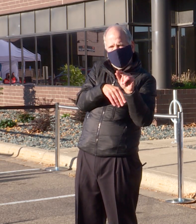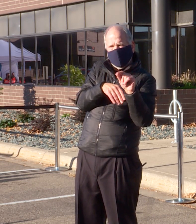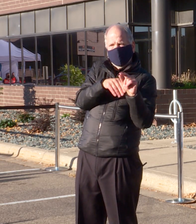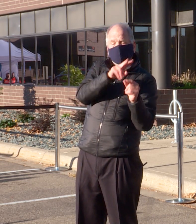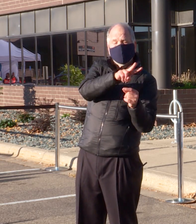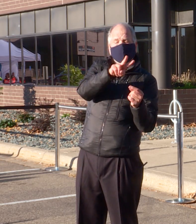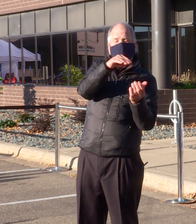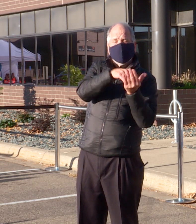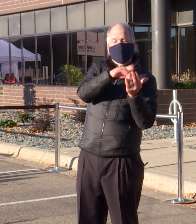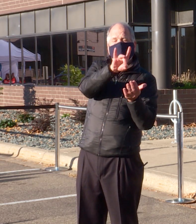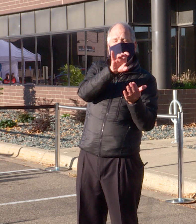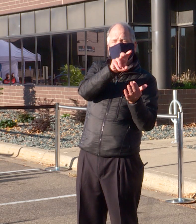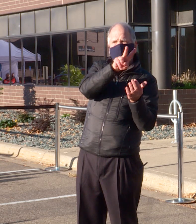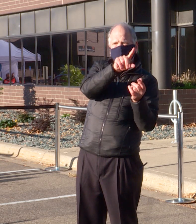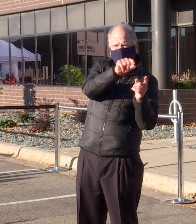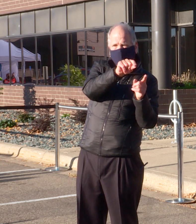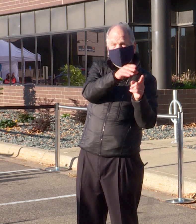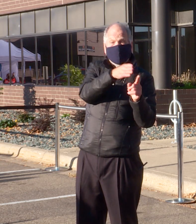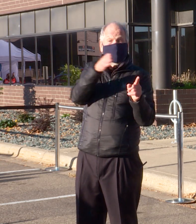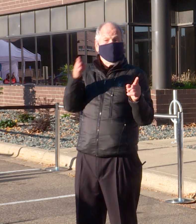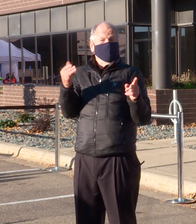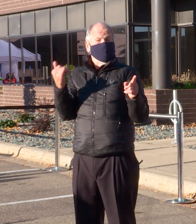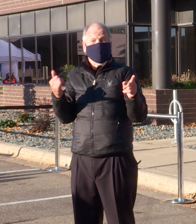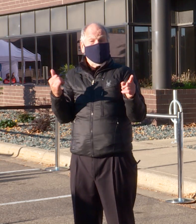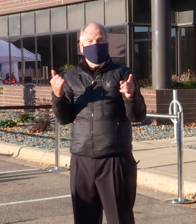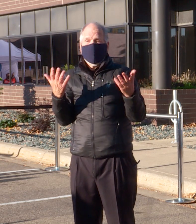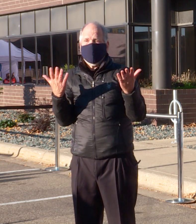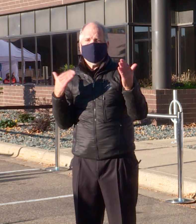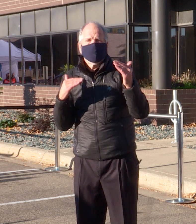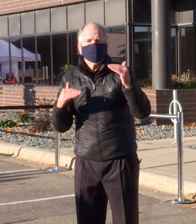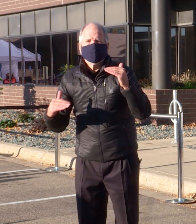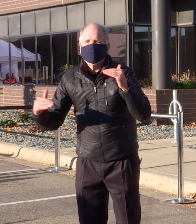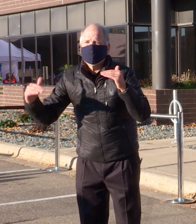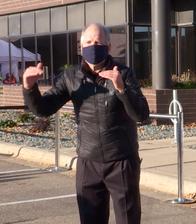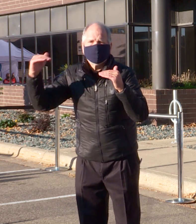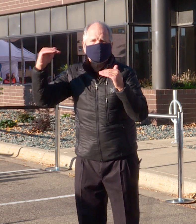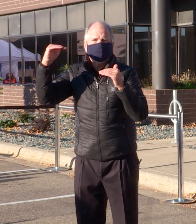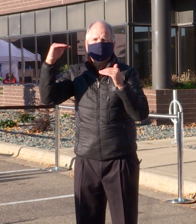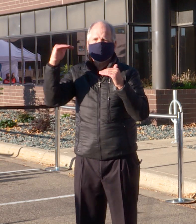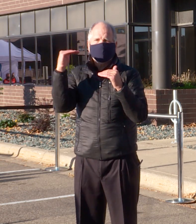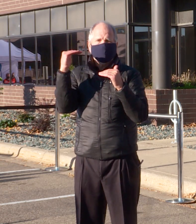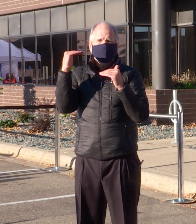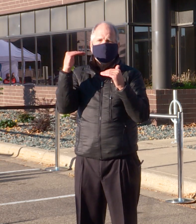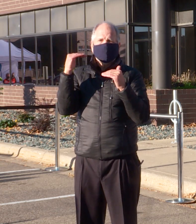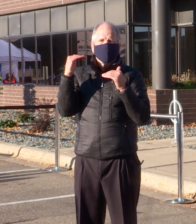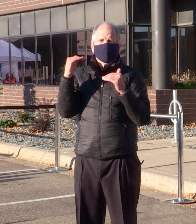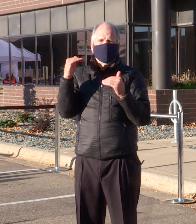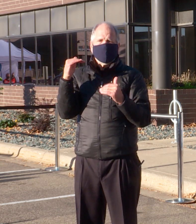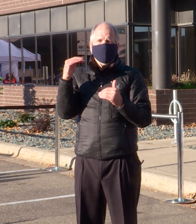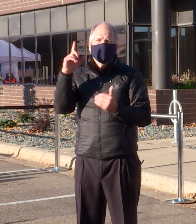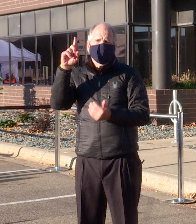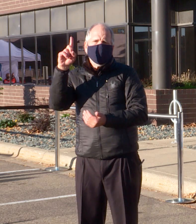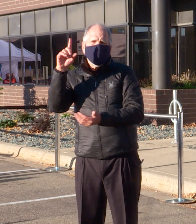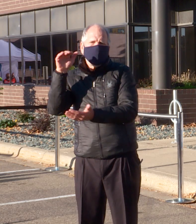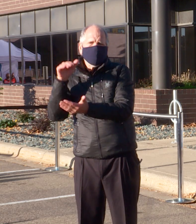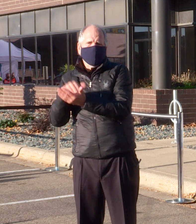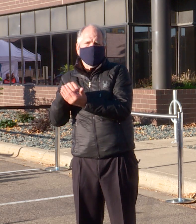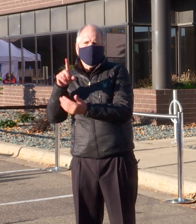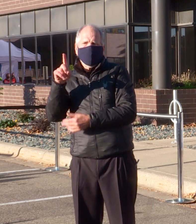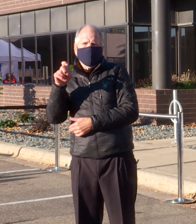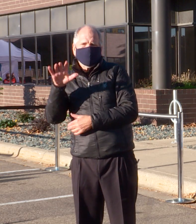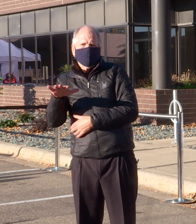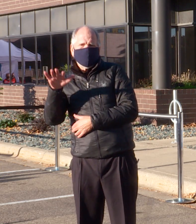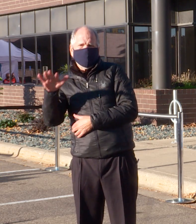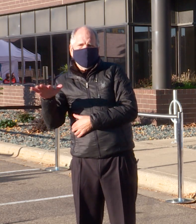by comparison, we have already issued a total of 155,195 absentee